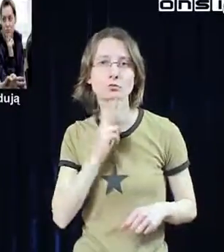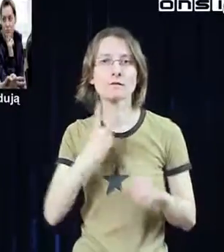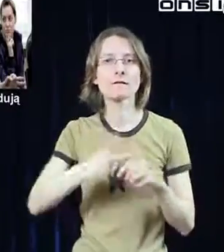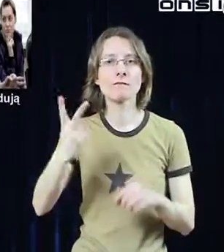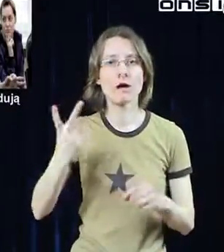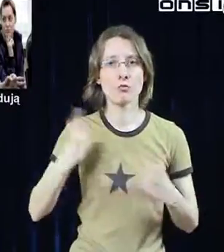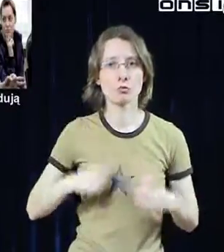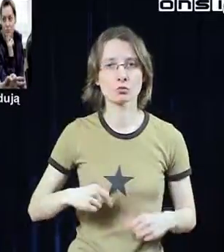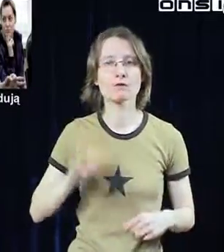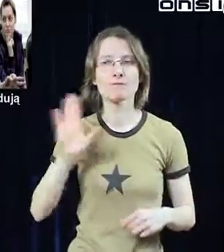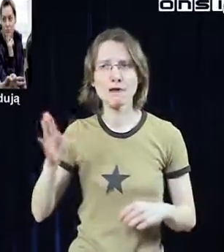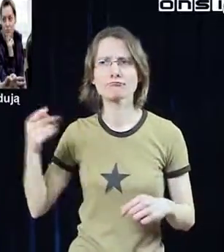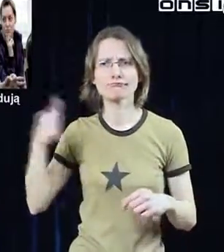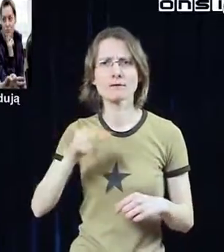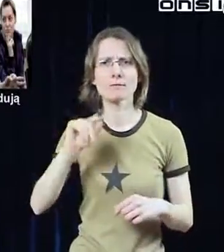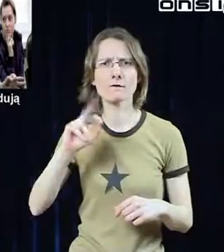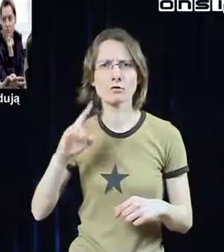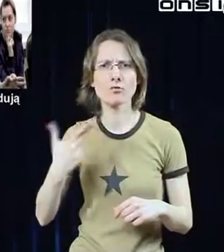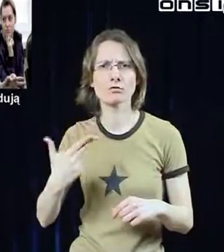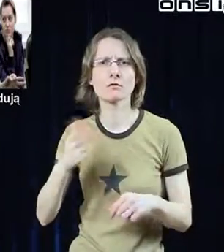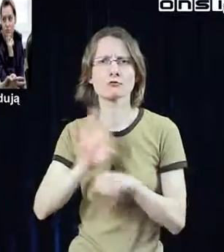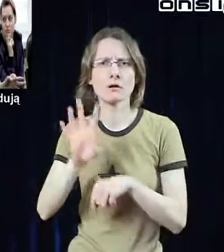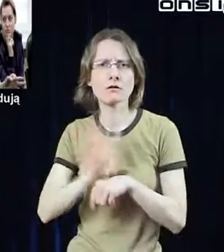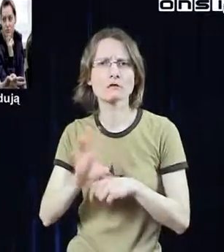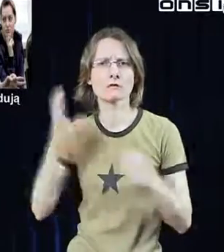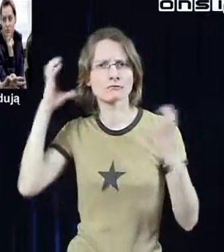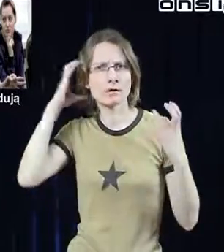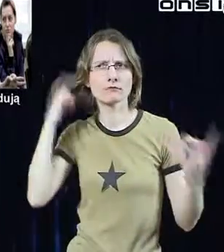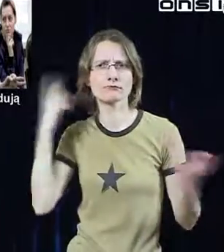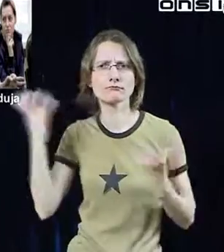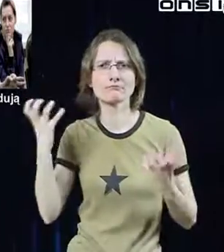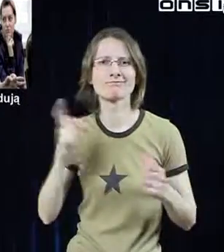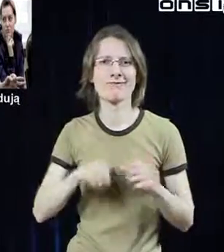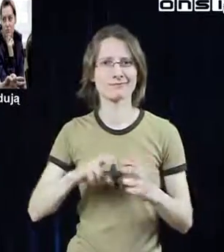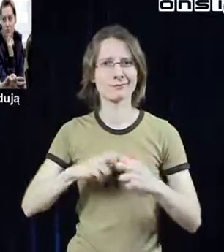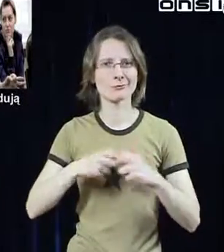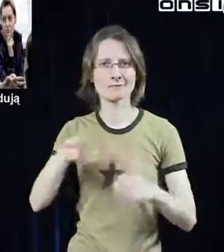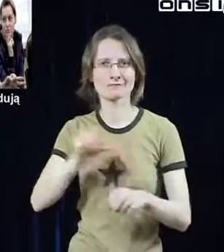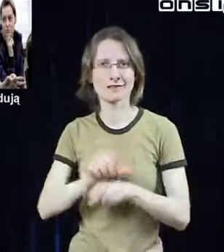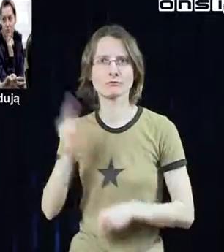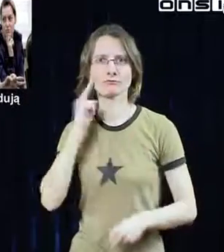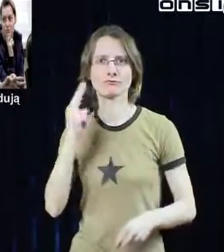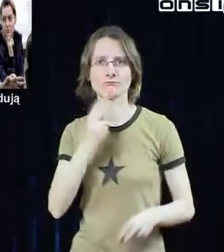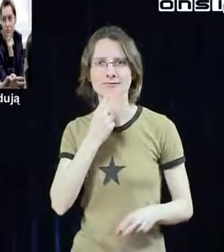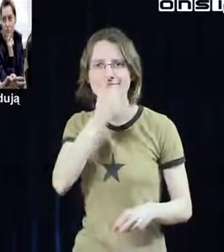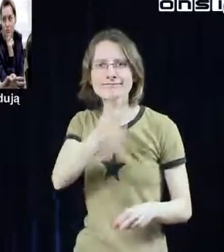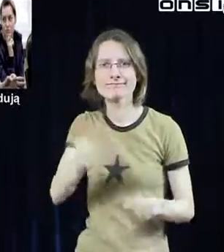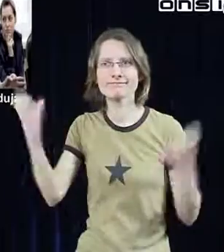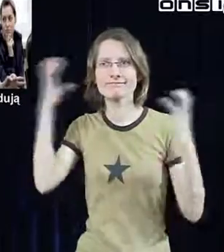money just like this It takes the end of wine, put your hands on my hands Come on, I